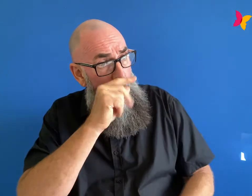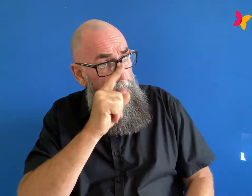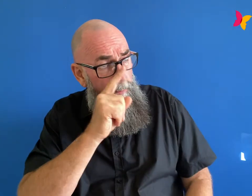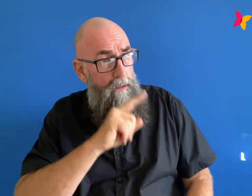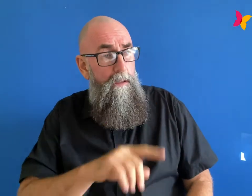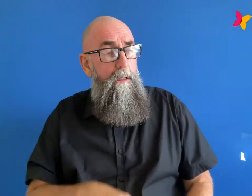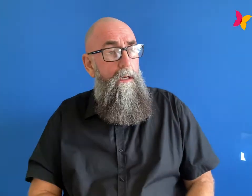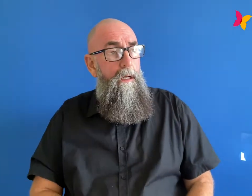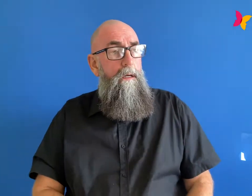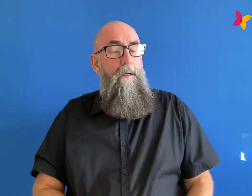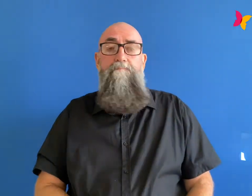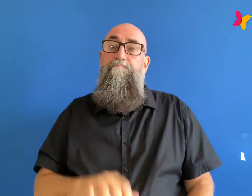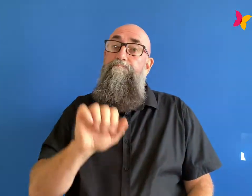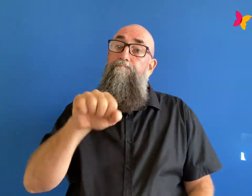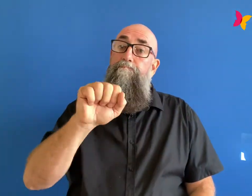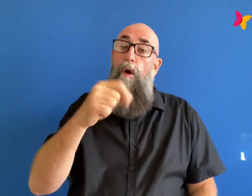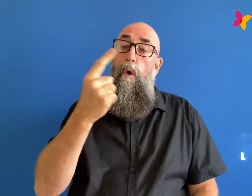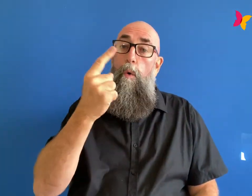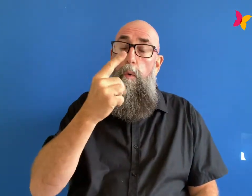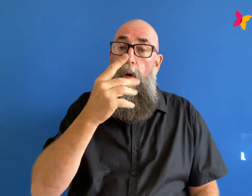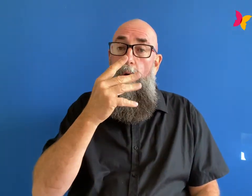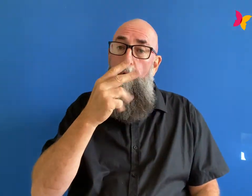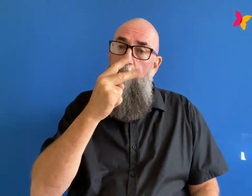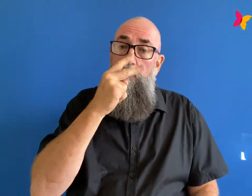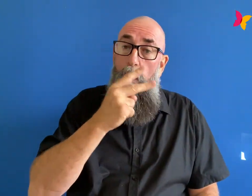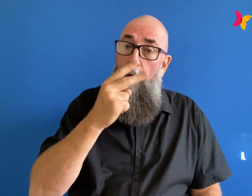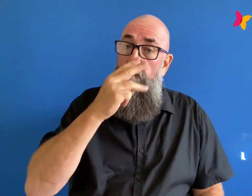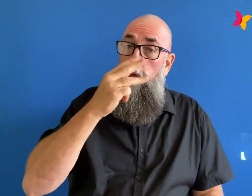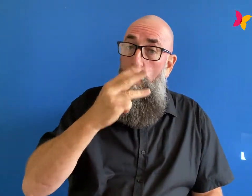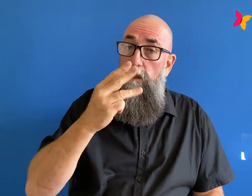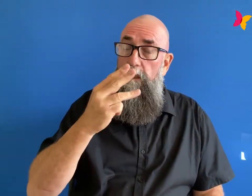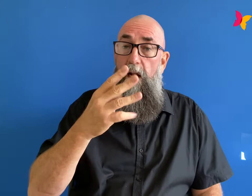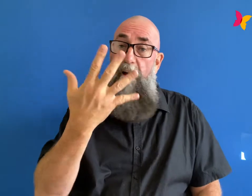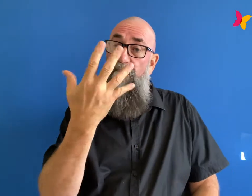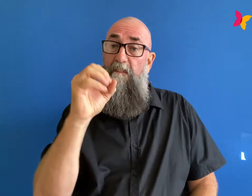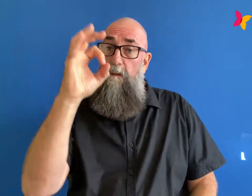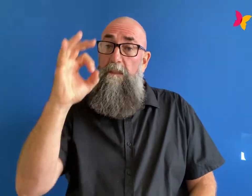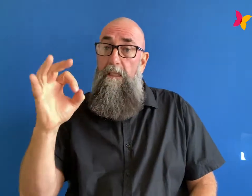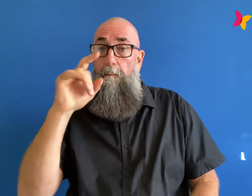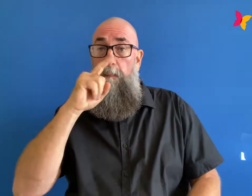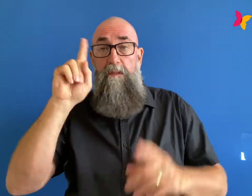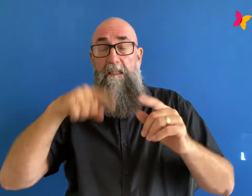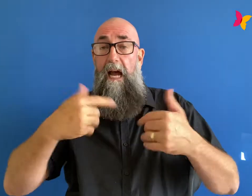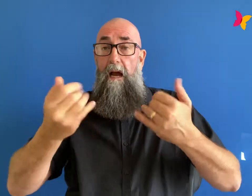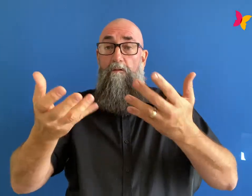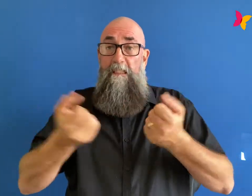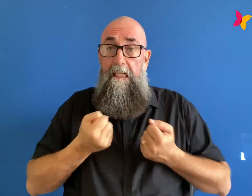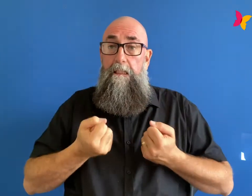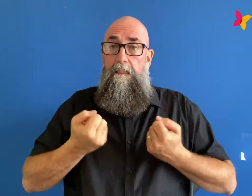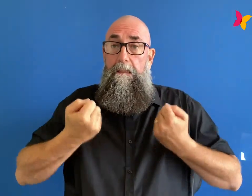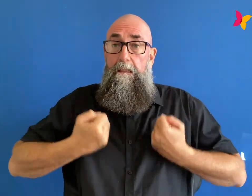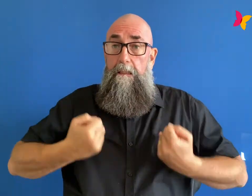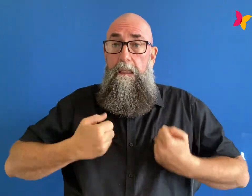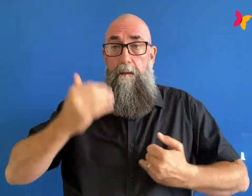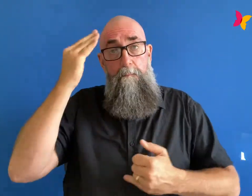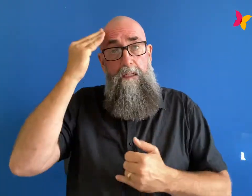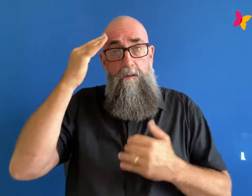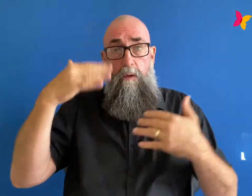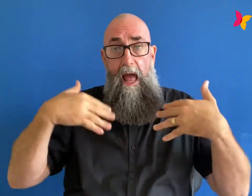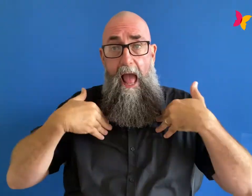under the age of 14 and about 75 of mental health issues start under the age of 25. that's why we